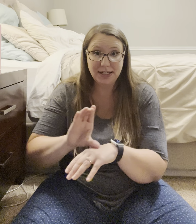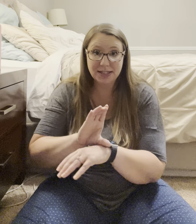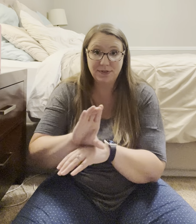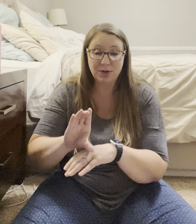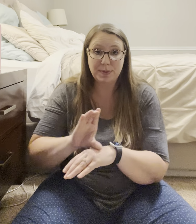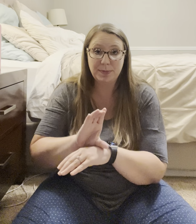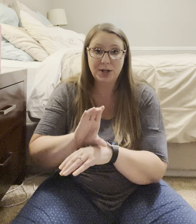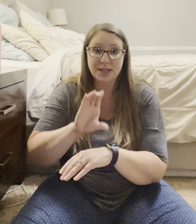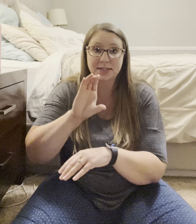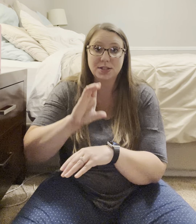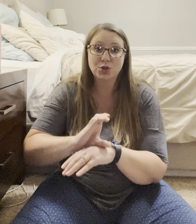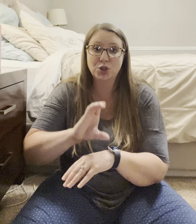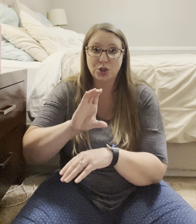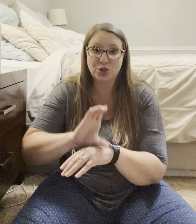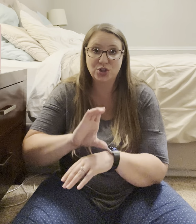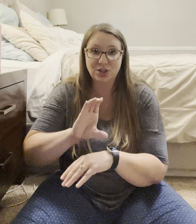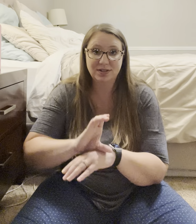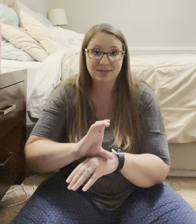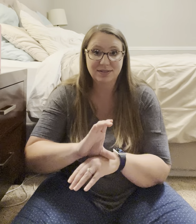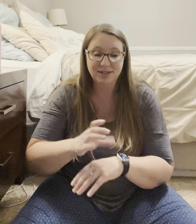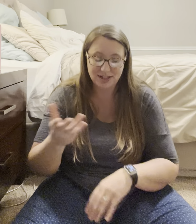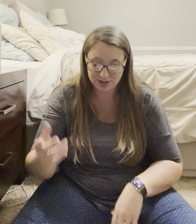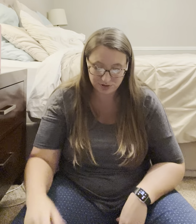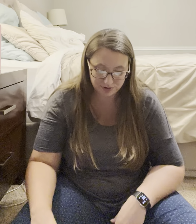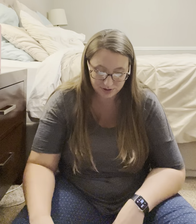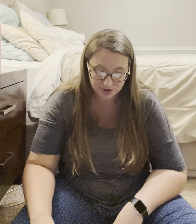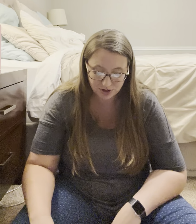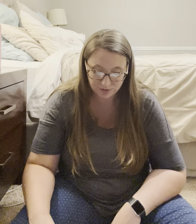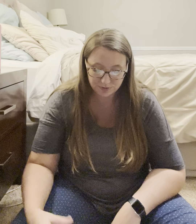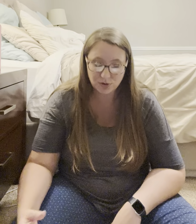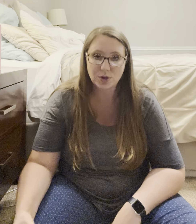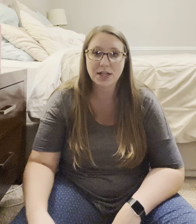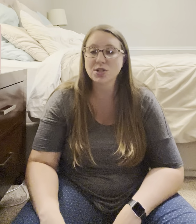If you remember, this is church. There's no correlation.